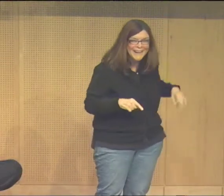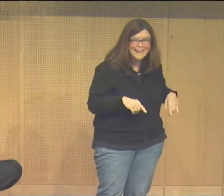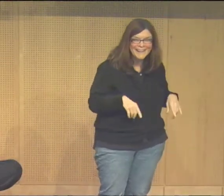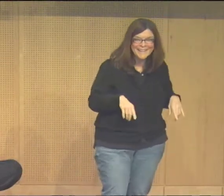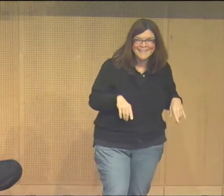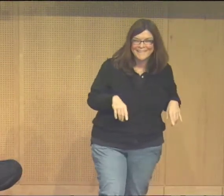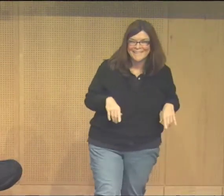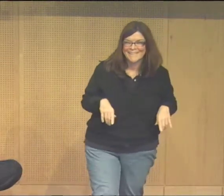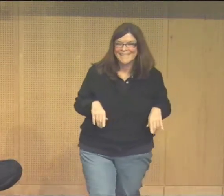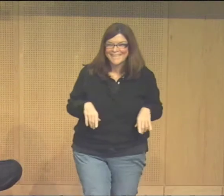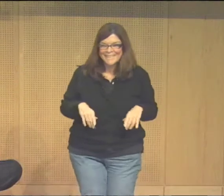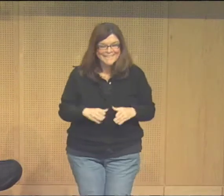One to forty-eight.